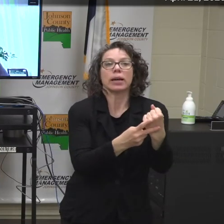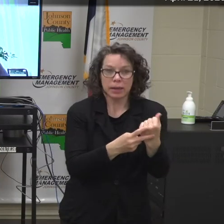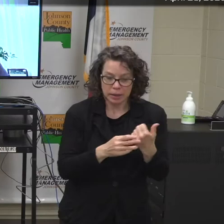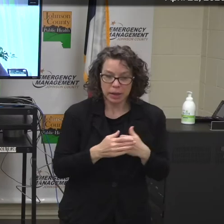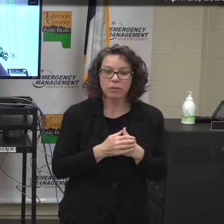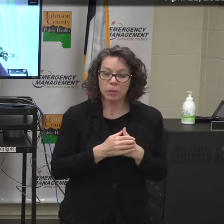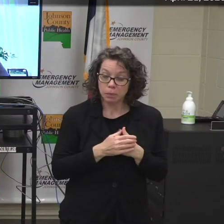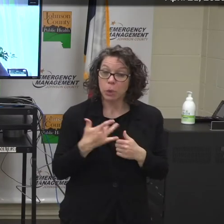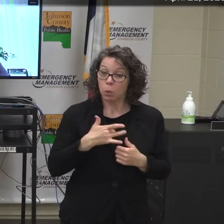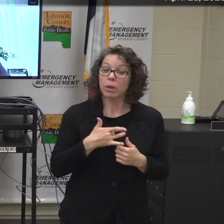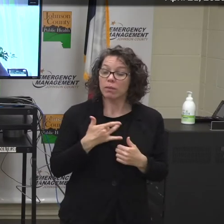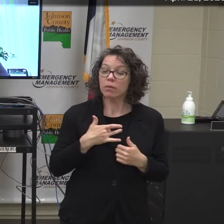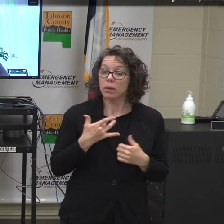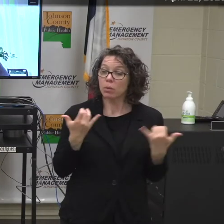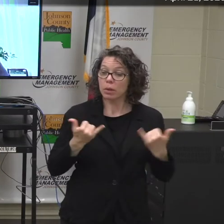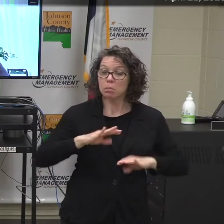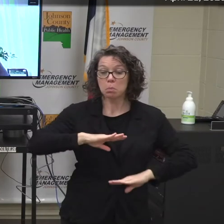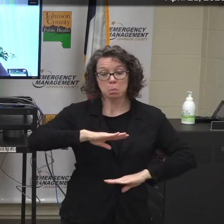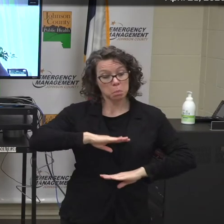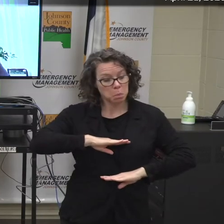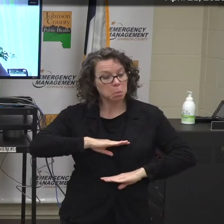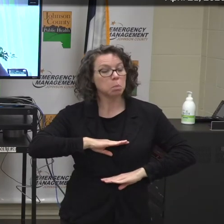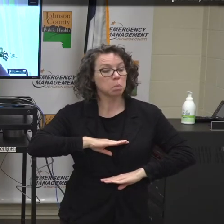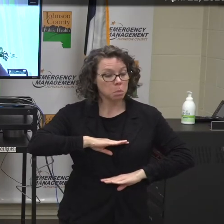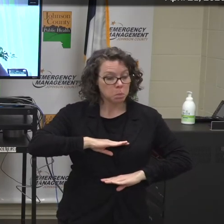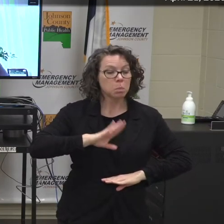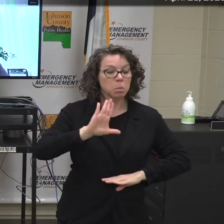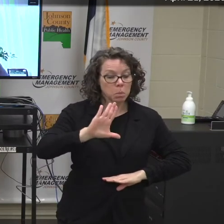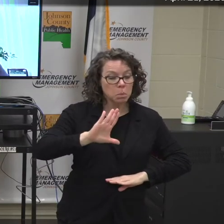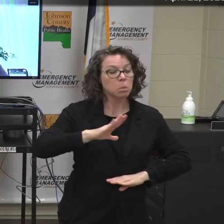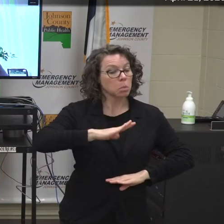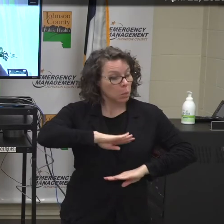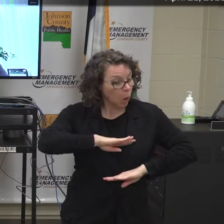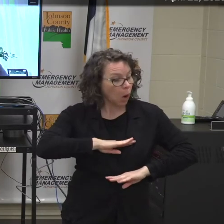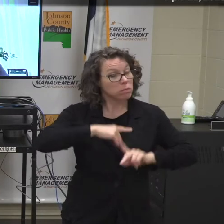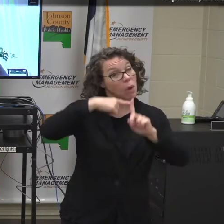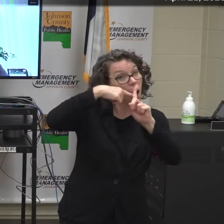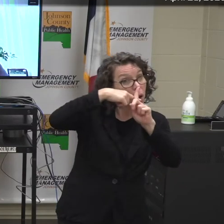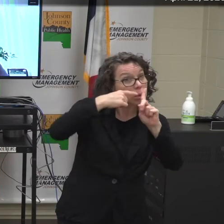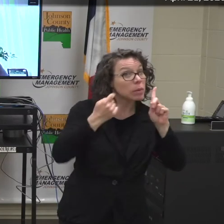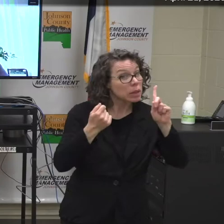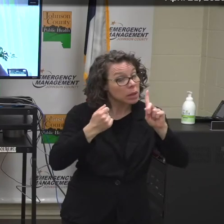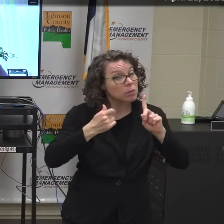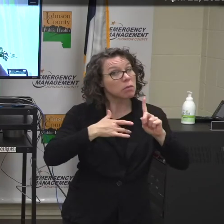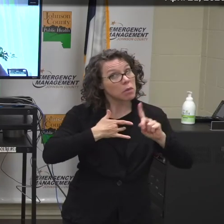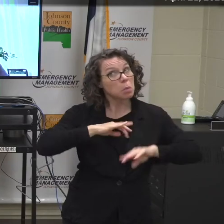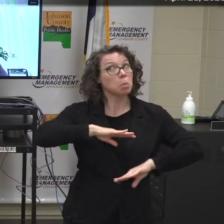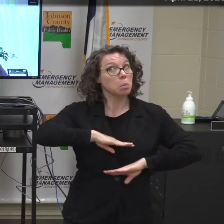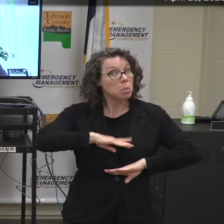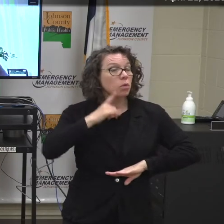cautiously optimistic that we have what we need available.